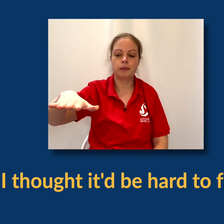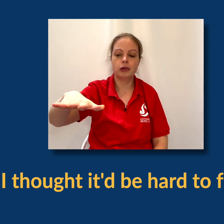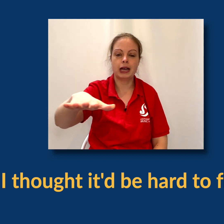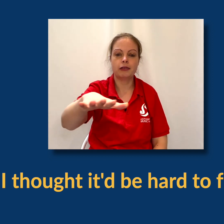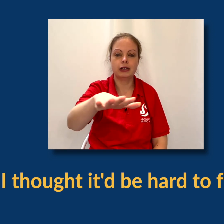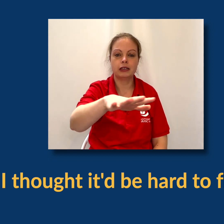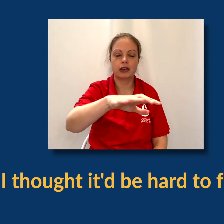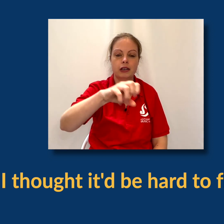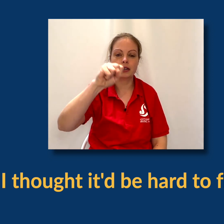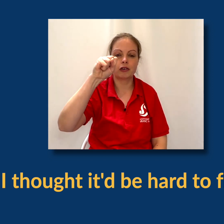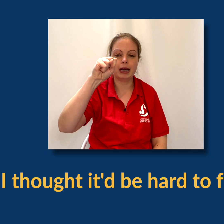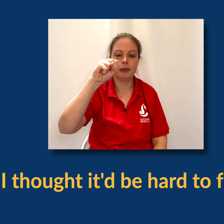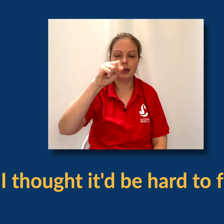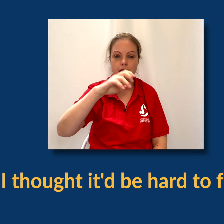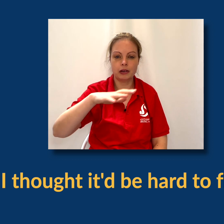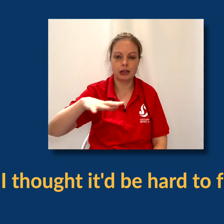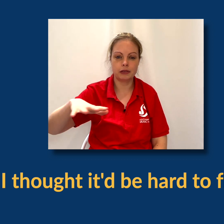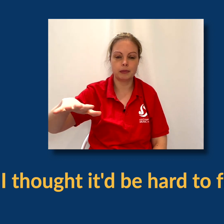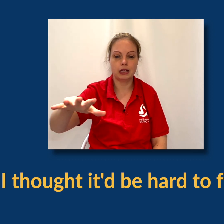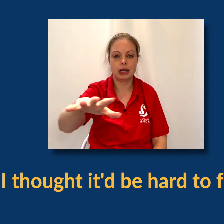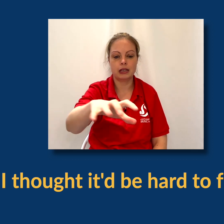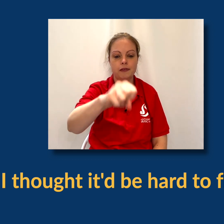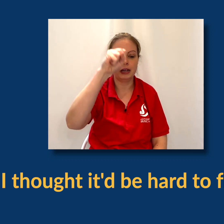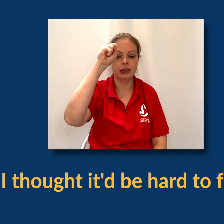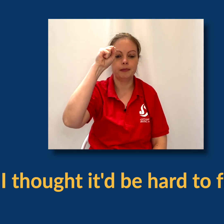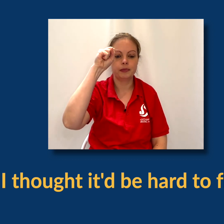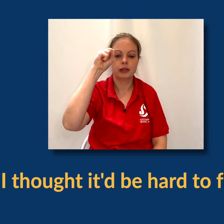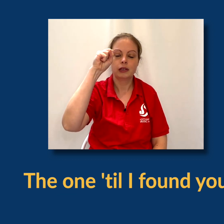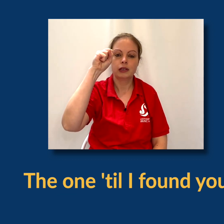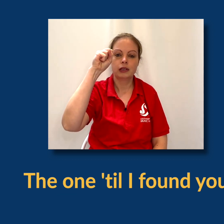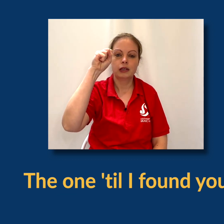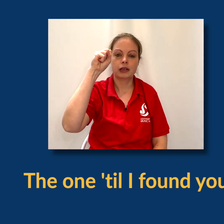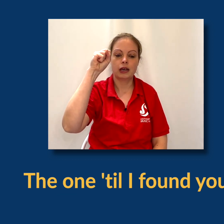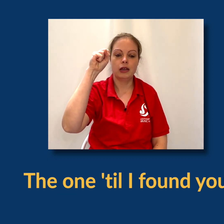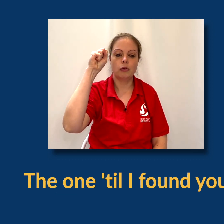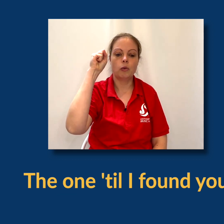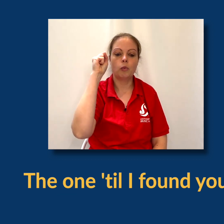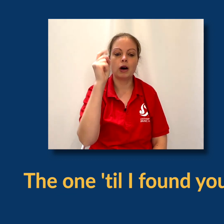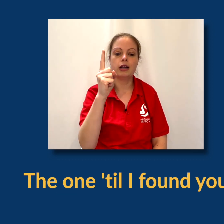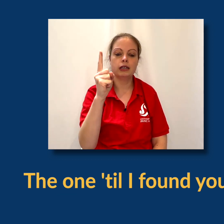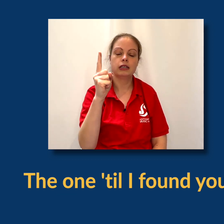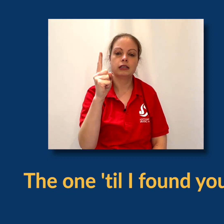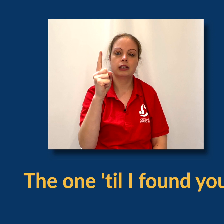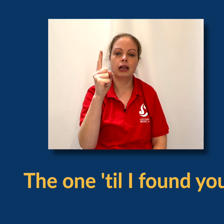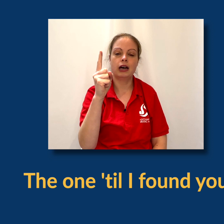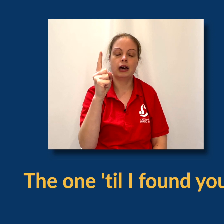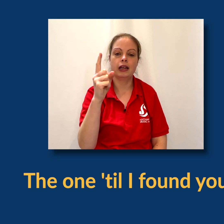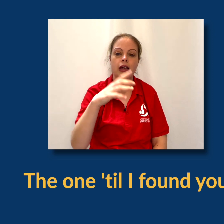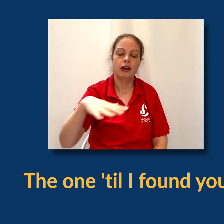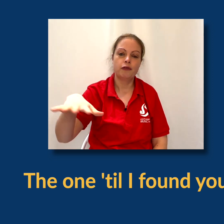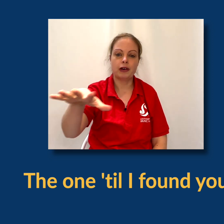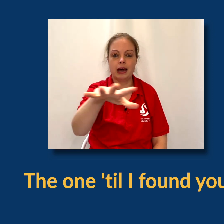fine. You're going to put your hand around in circle and then you're going to grab like you're looking for something and then you find it. Okay, the one till